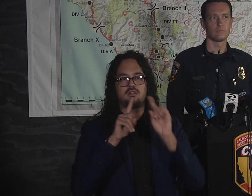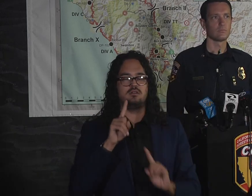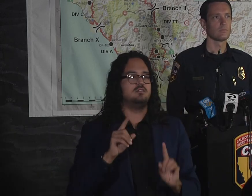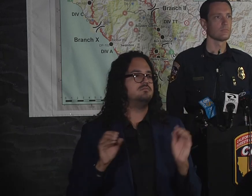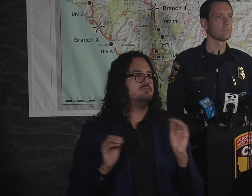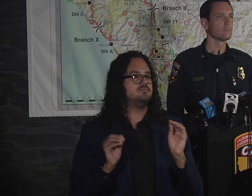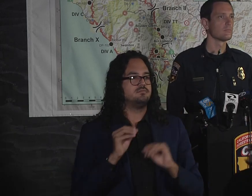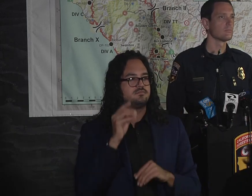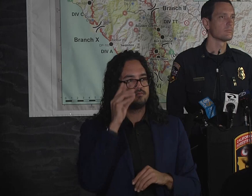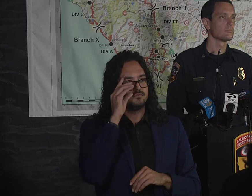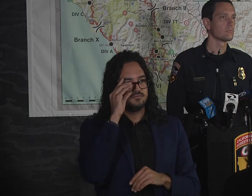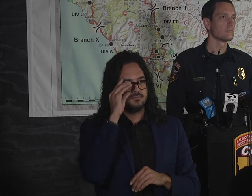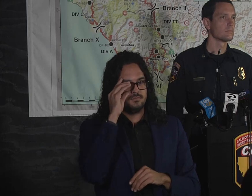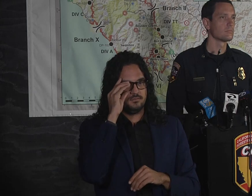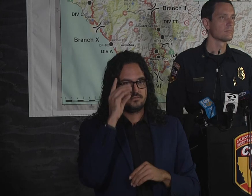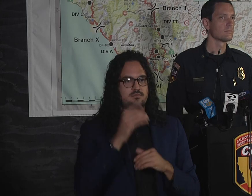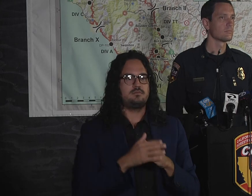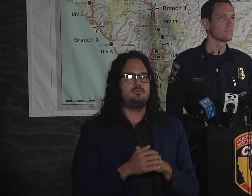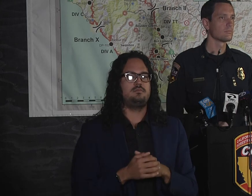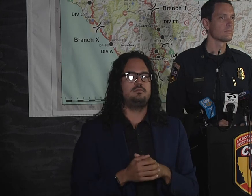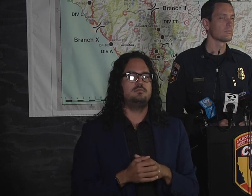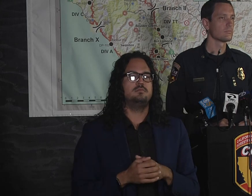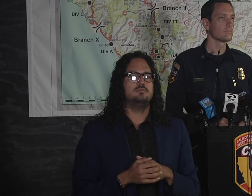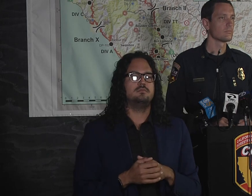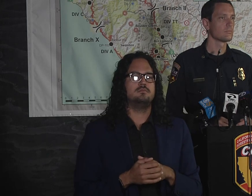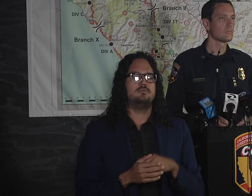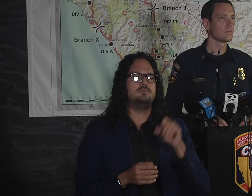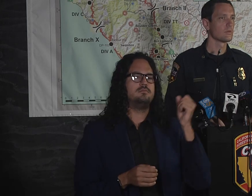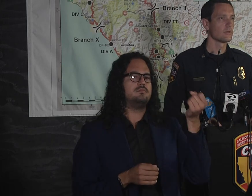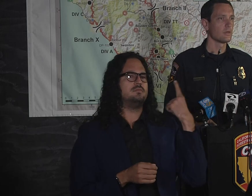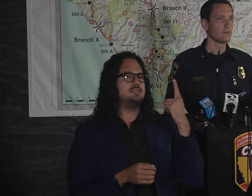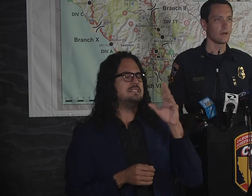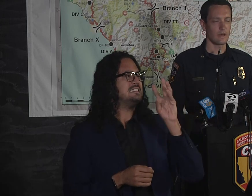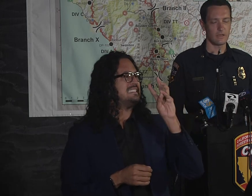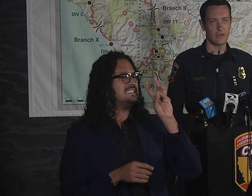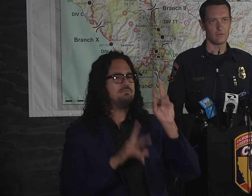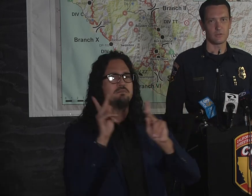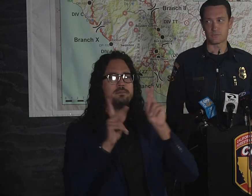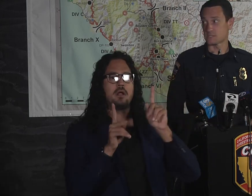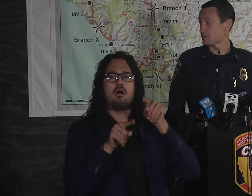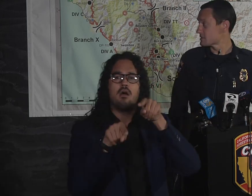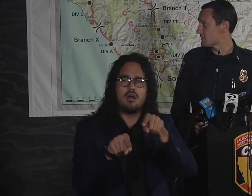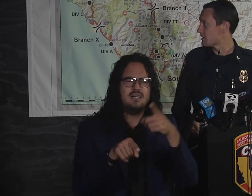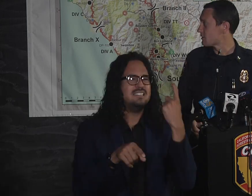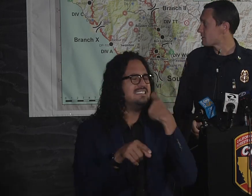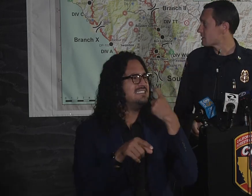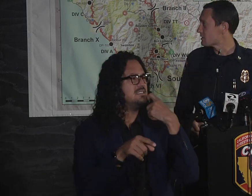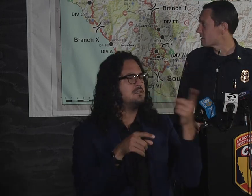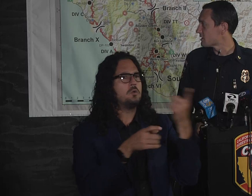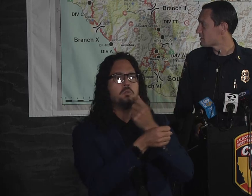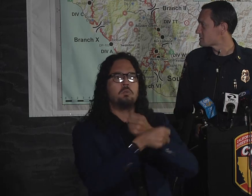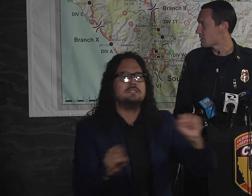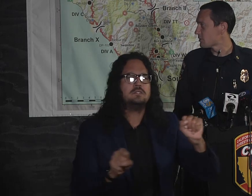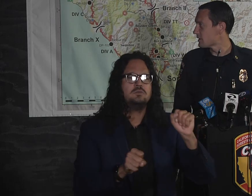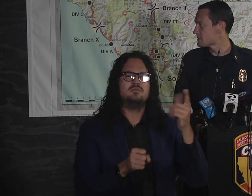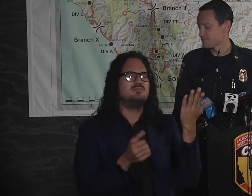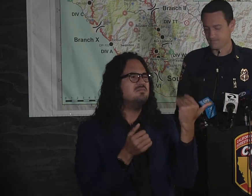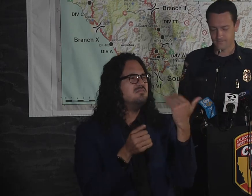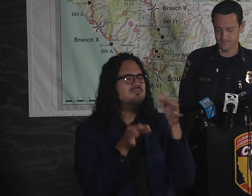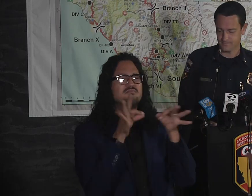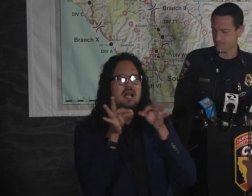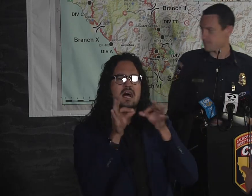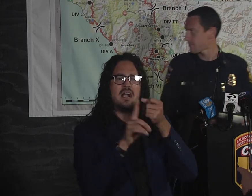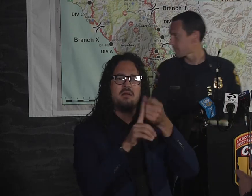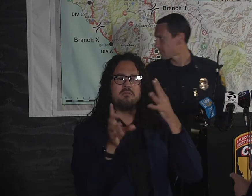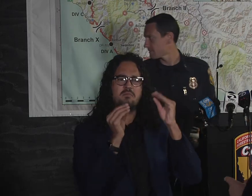Can you talk about the six people who had to be rescued after trying to check on the property? Yeah, I don't know the specifics of it. I don't know if the cell does.